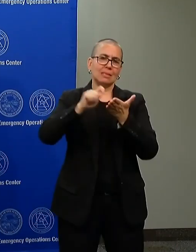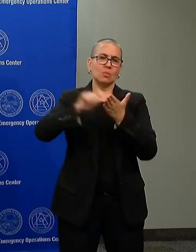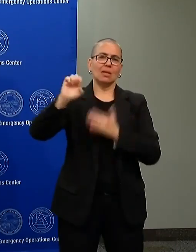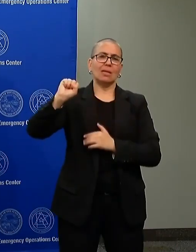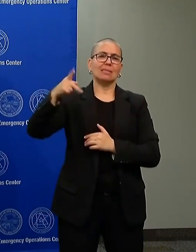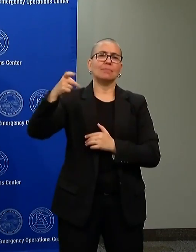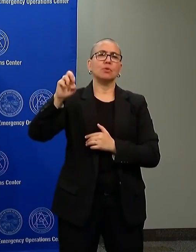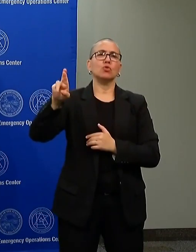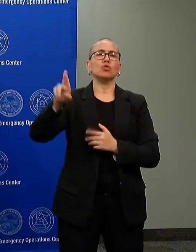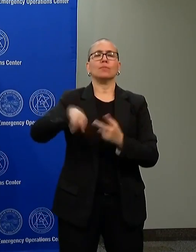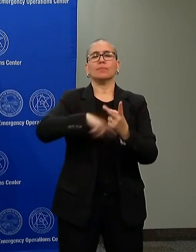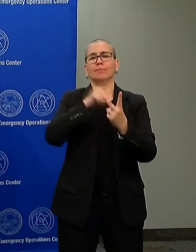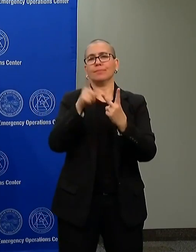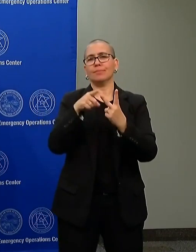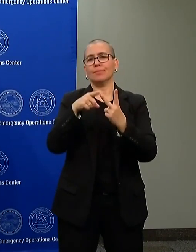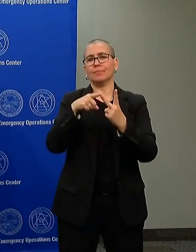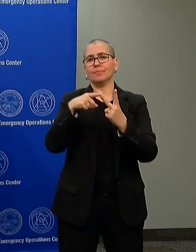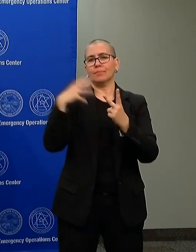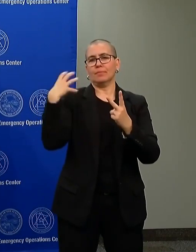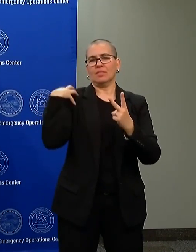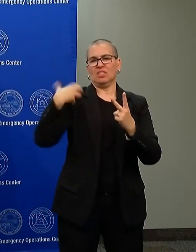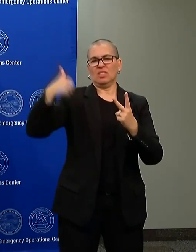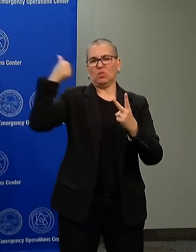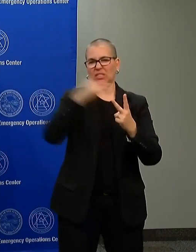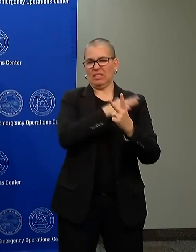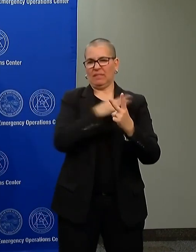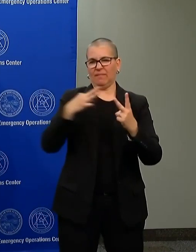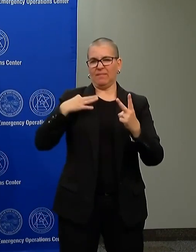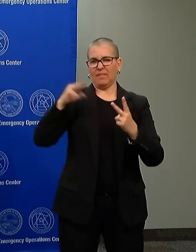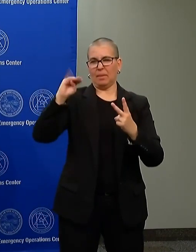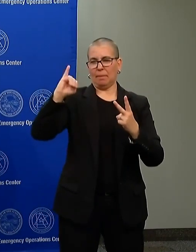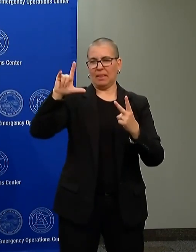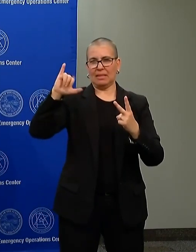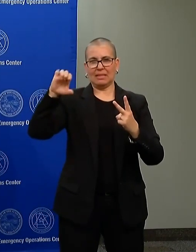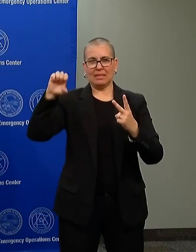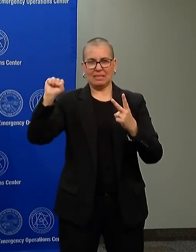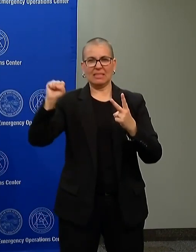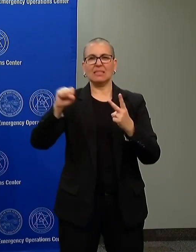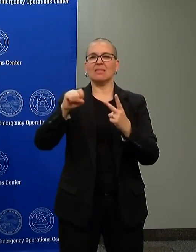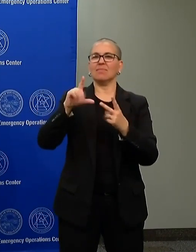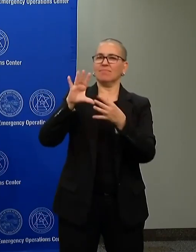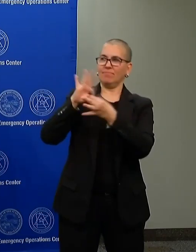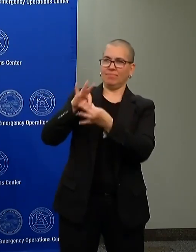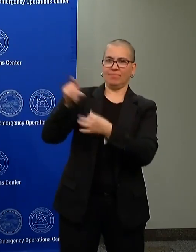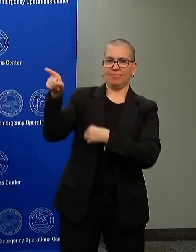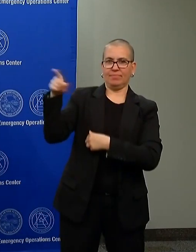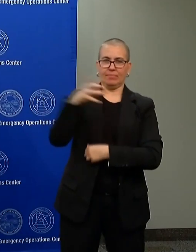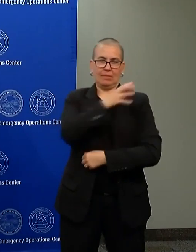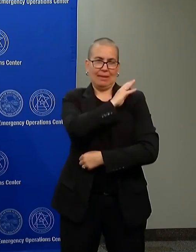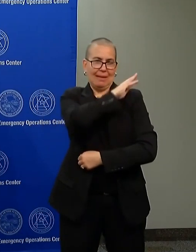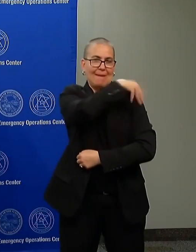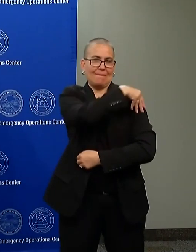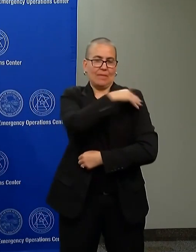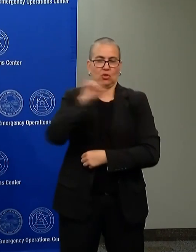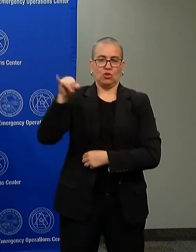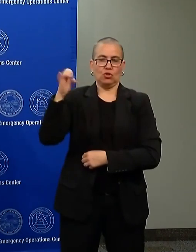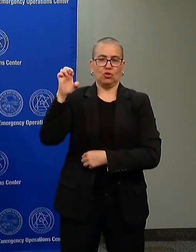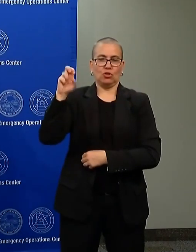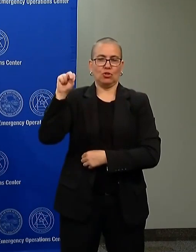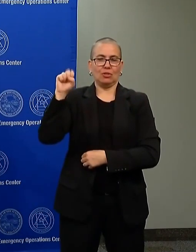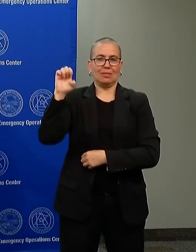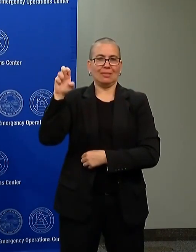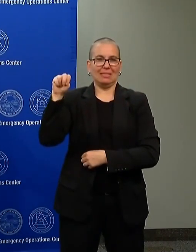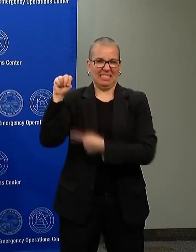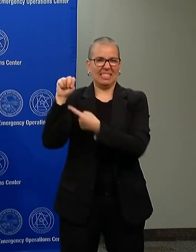Chairman Milley, along with the guidance of General Jensen, about what that would look like. As I said earlier, the resources there